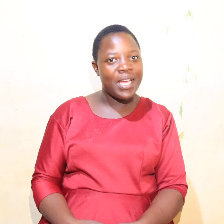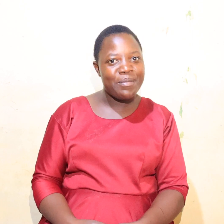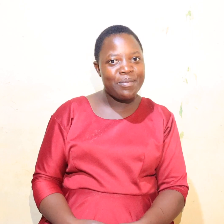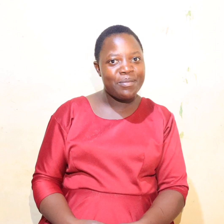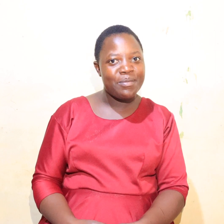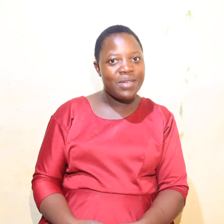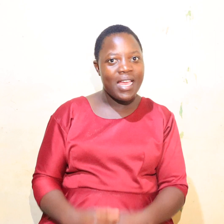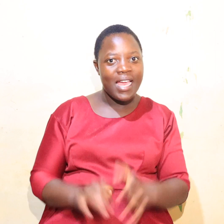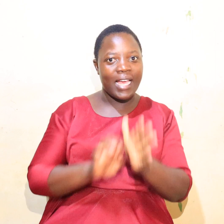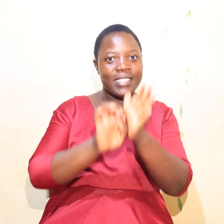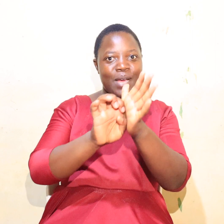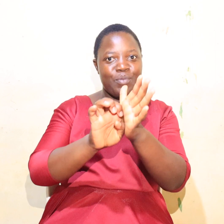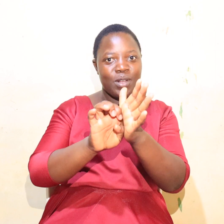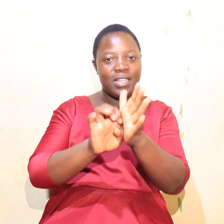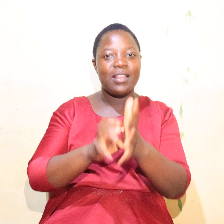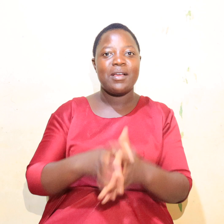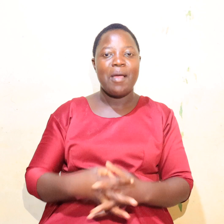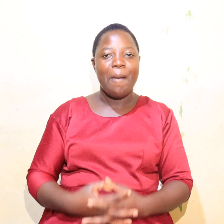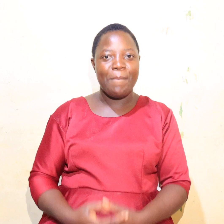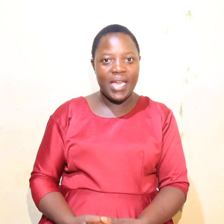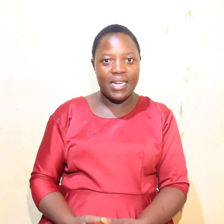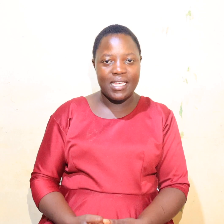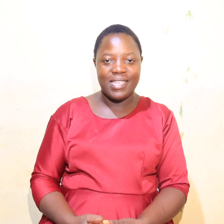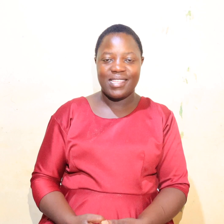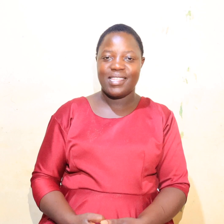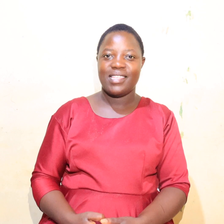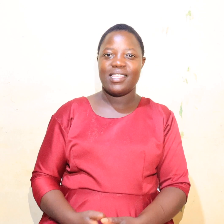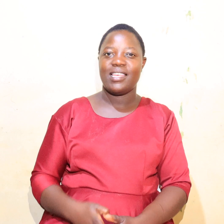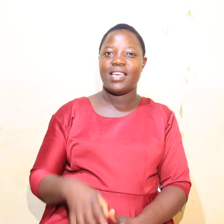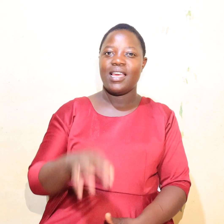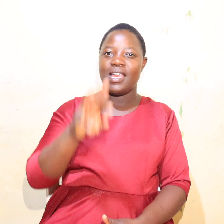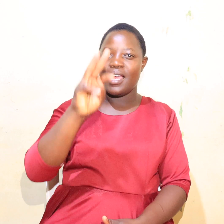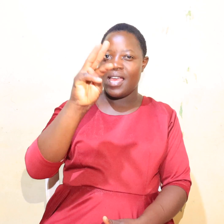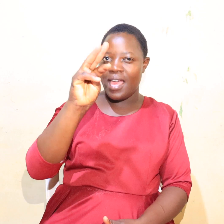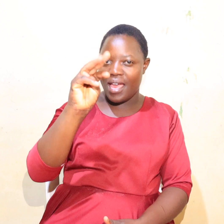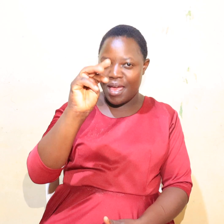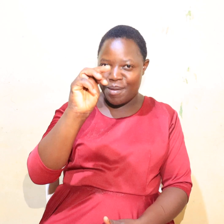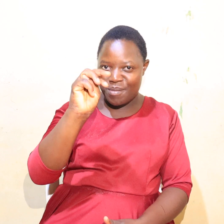name is Sarah. Your M,